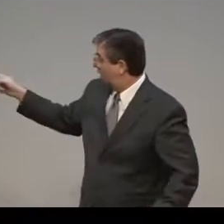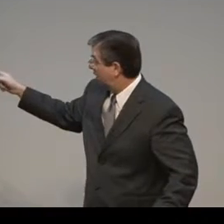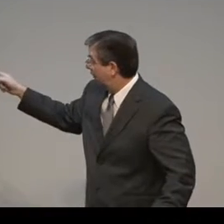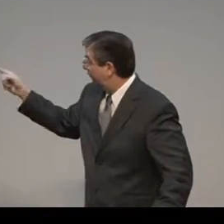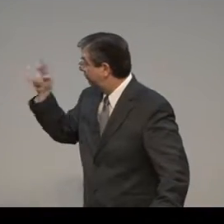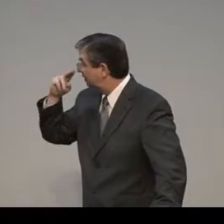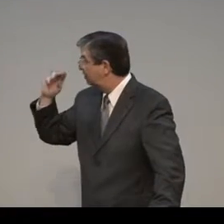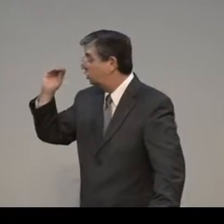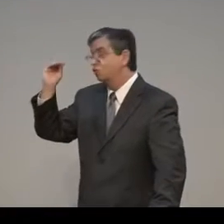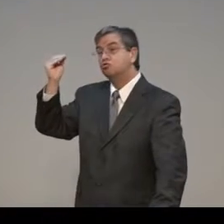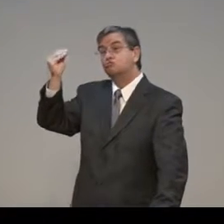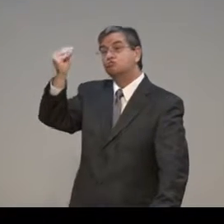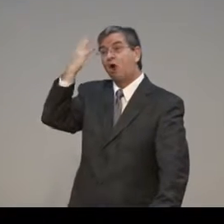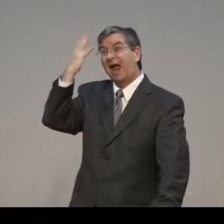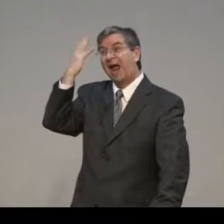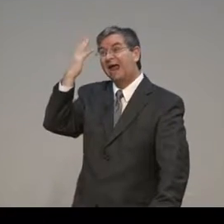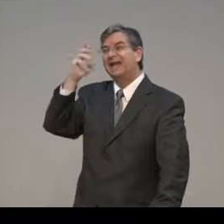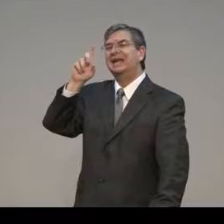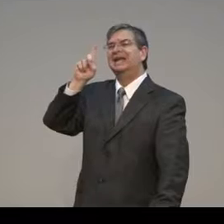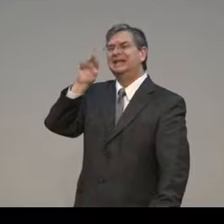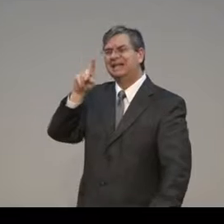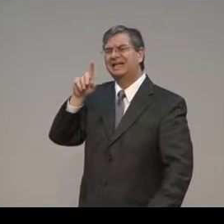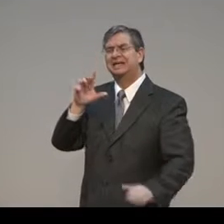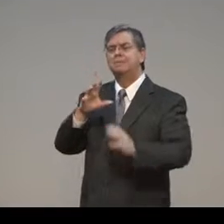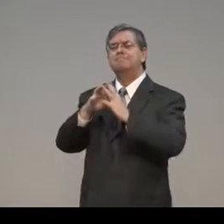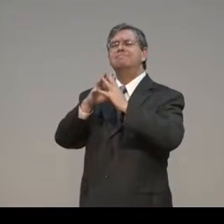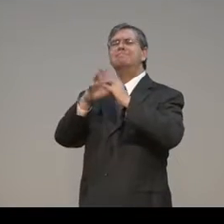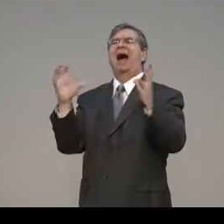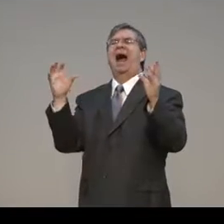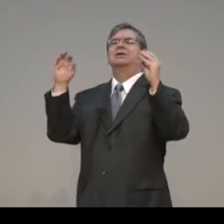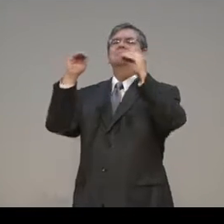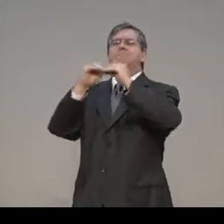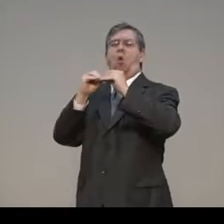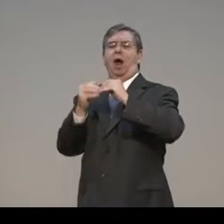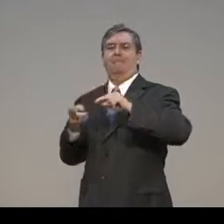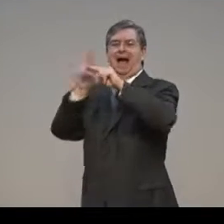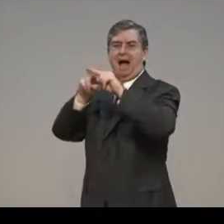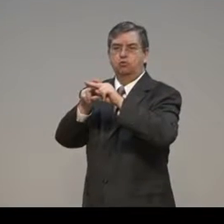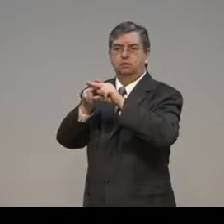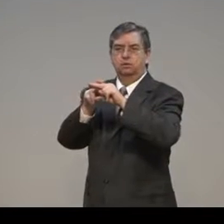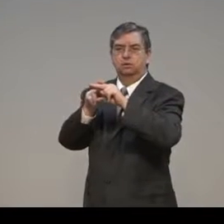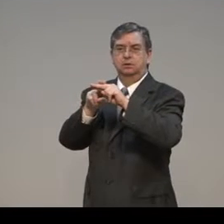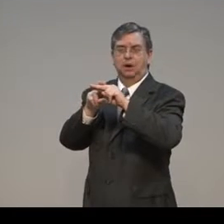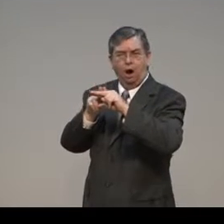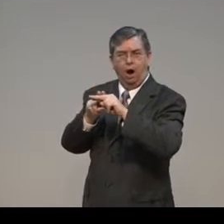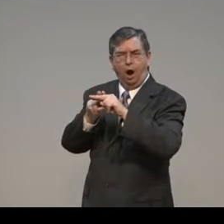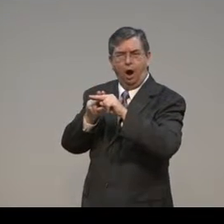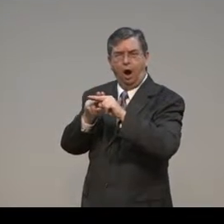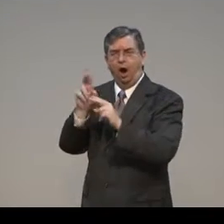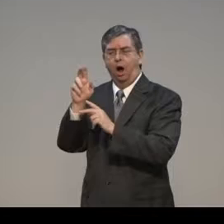Moses, and he was giving direction over time to the Israelites, the